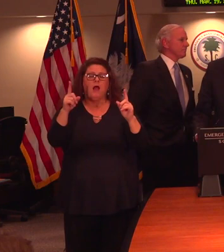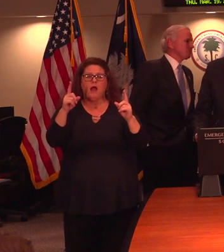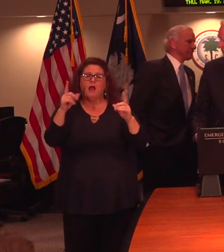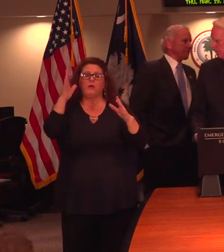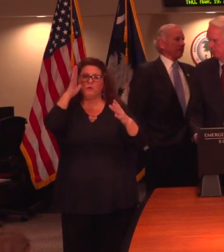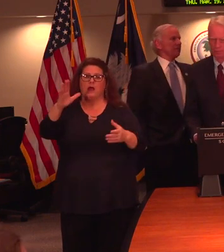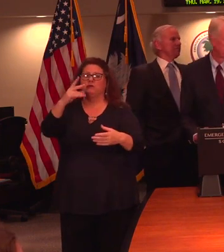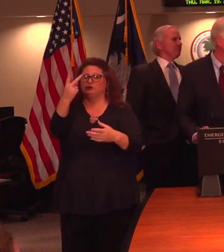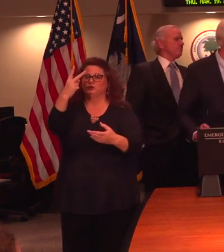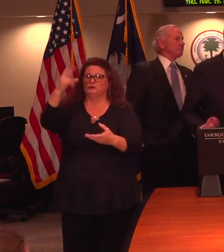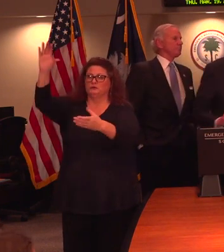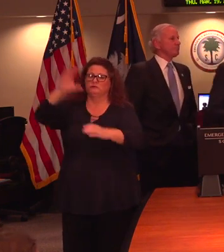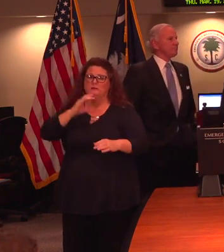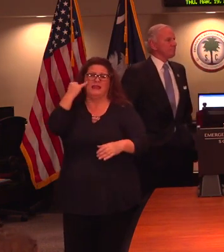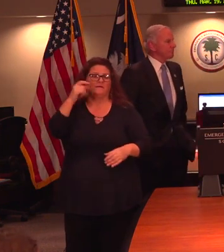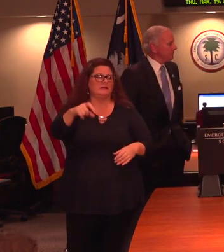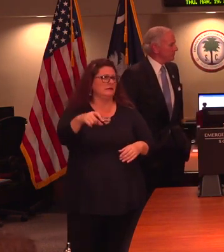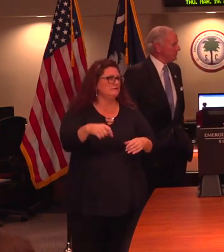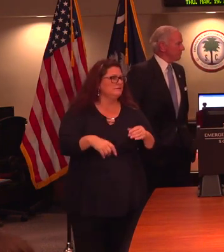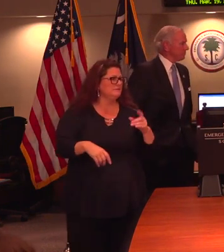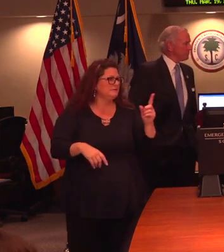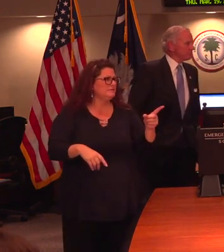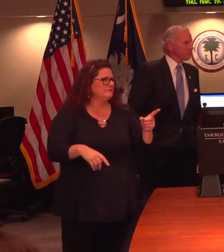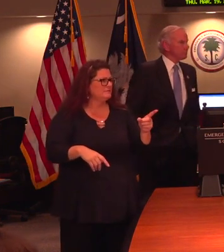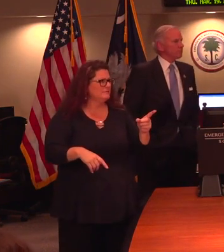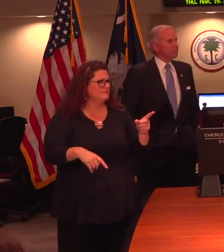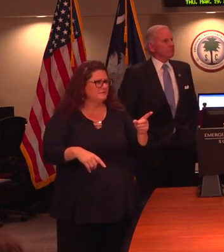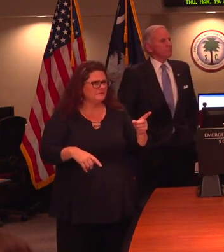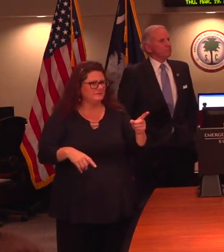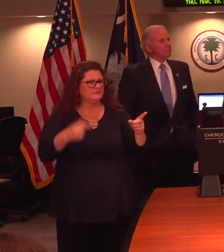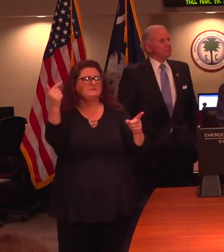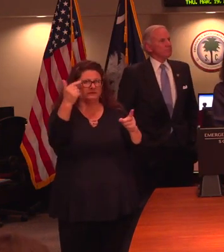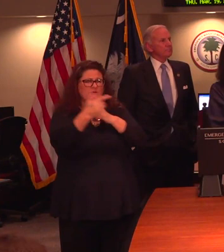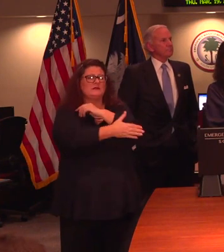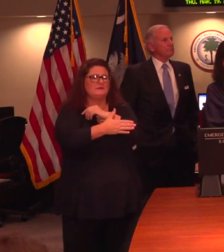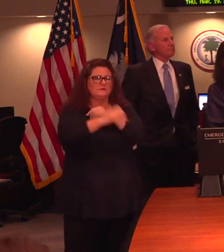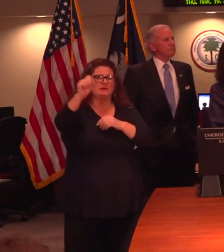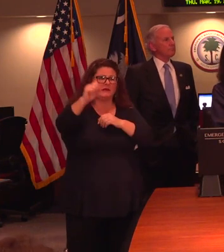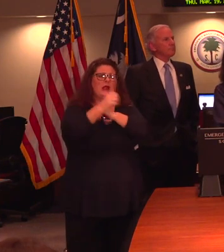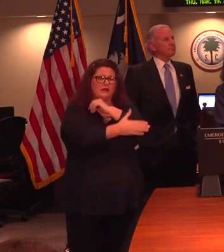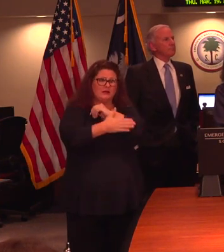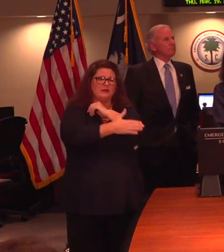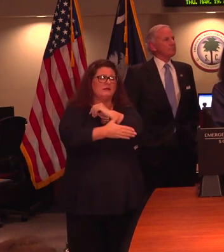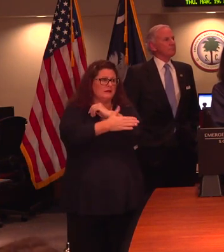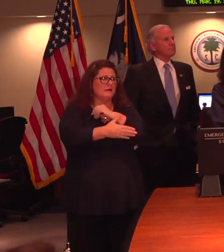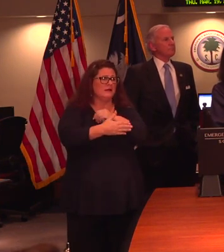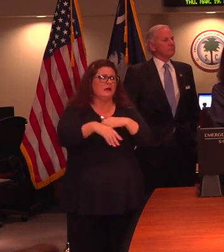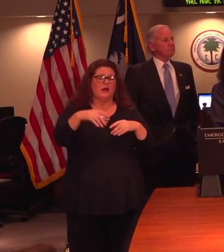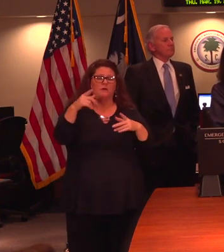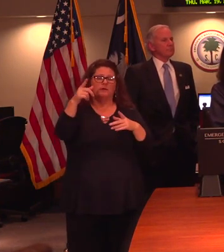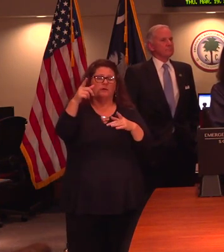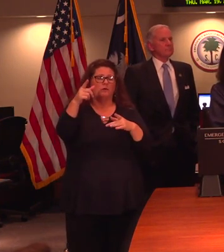clarify how you're monitoring these cases. I know we say there's one in Greenville County, one in Spartanburg County. Does that mean they're from this county and living there, or is that where they're diagnosed